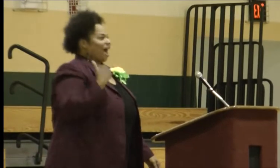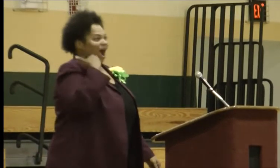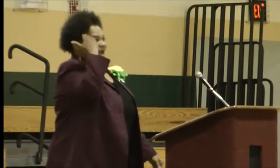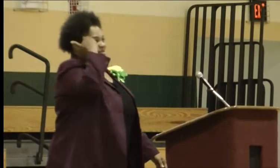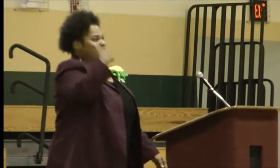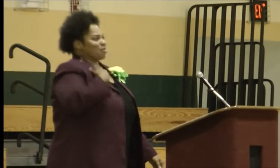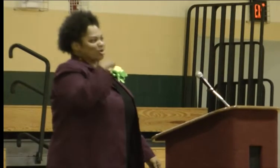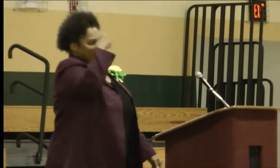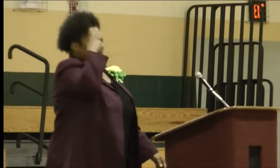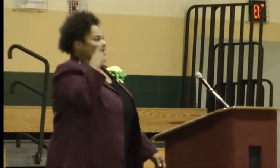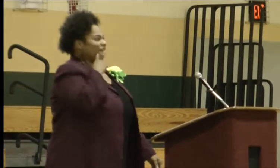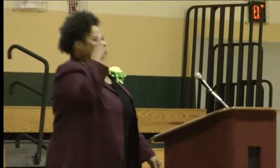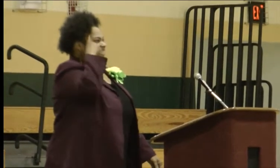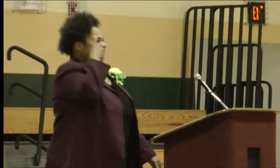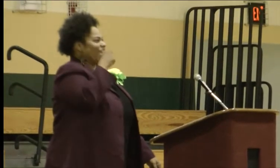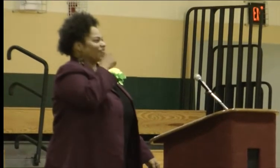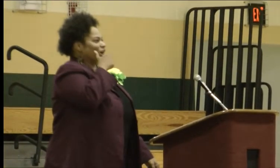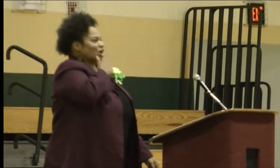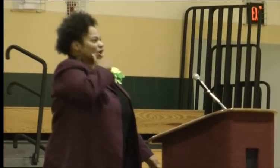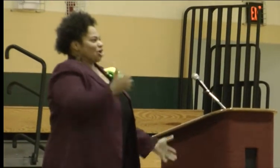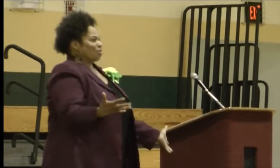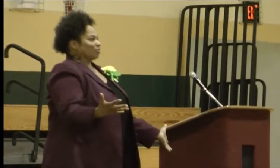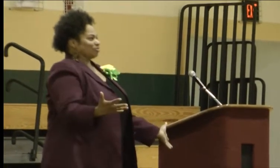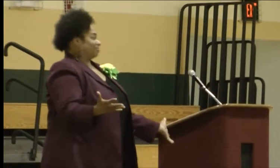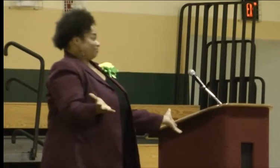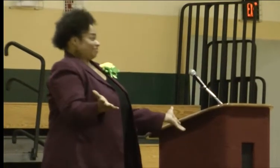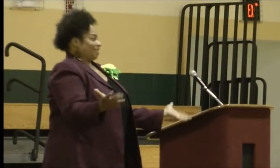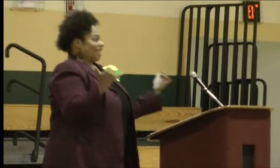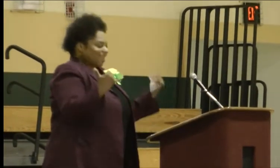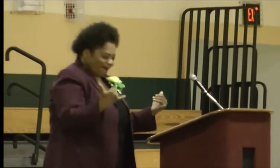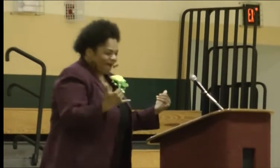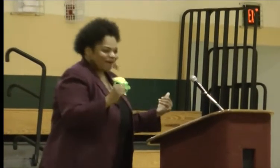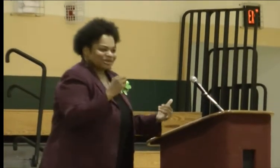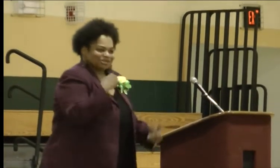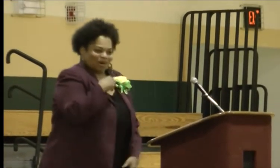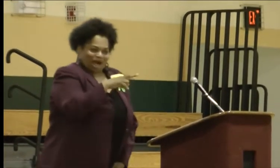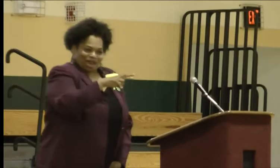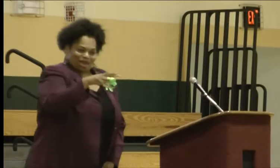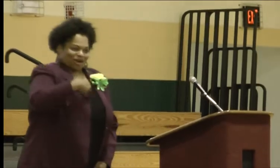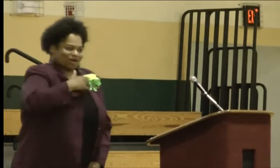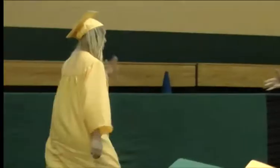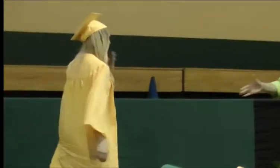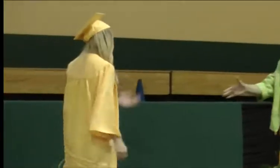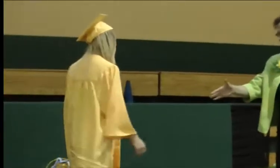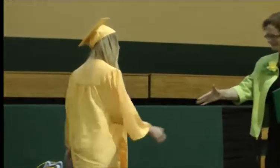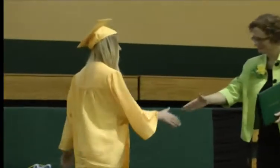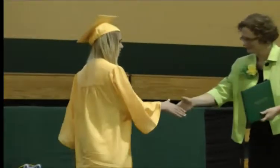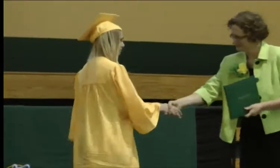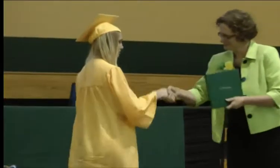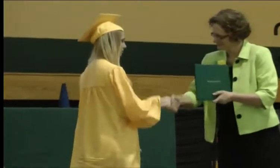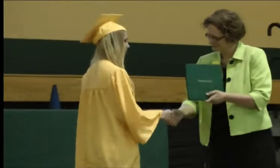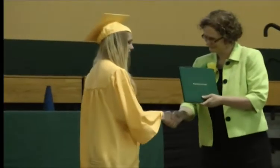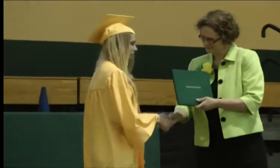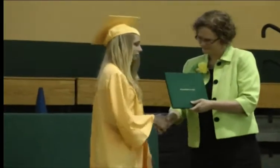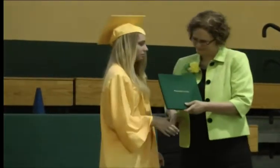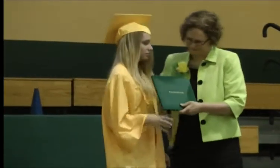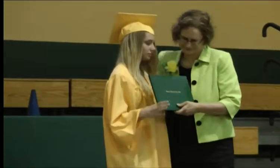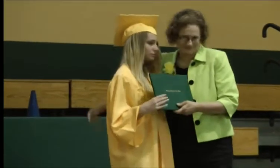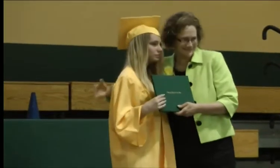nest. You know, I didn't know if I could fly. I was this young, black-deaf girl. It's about looking at these students.